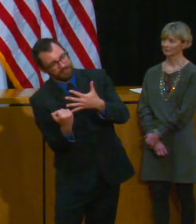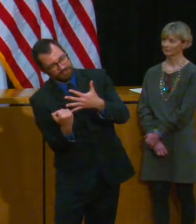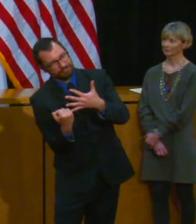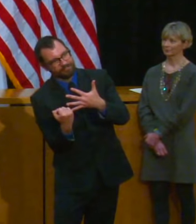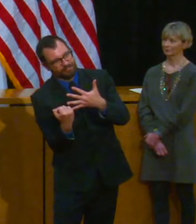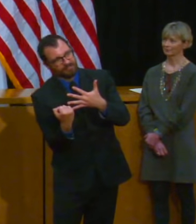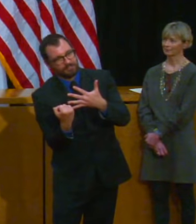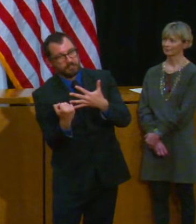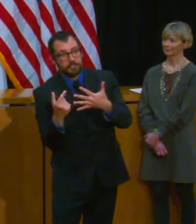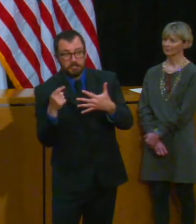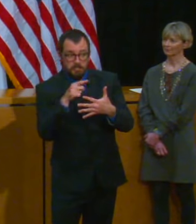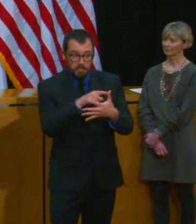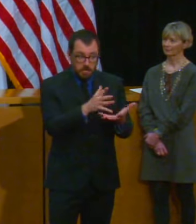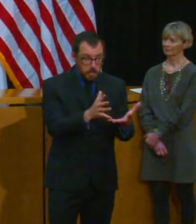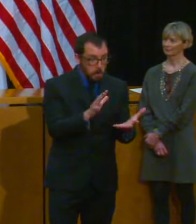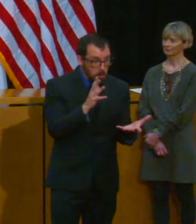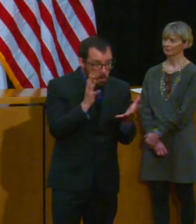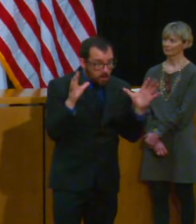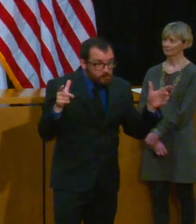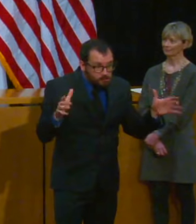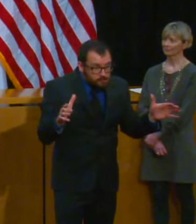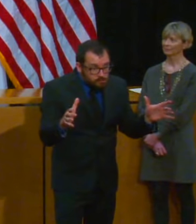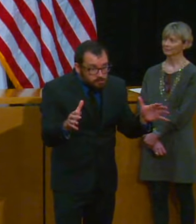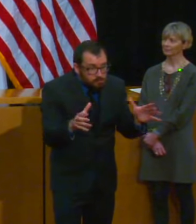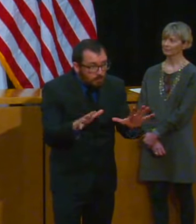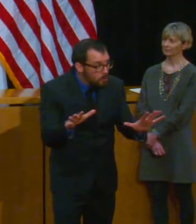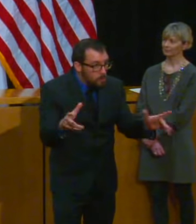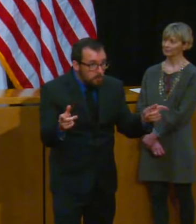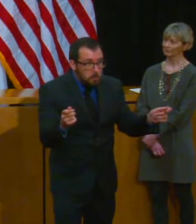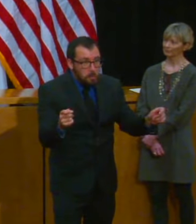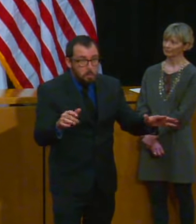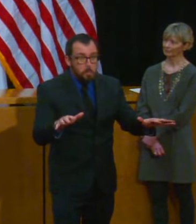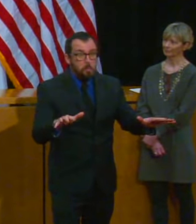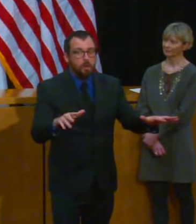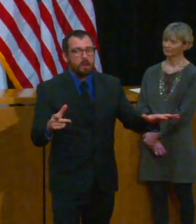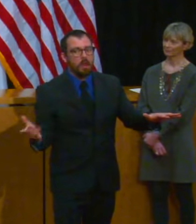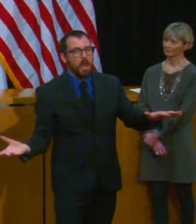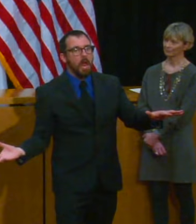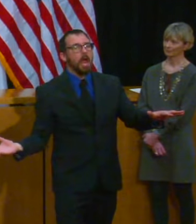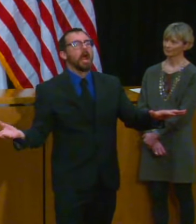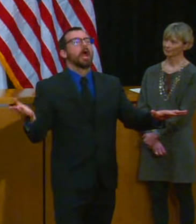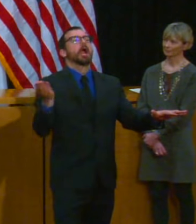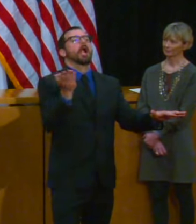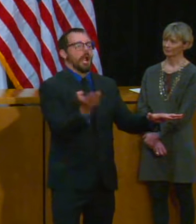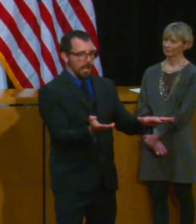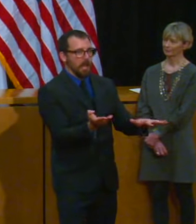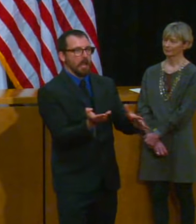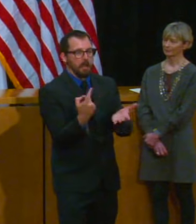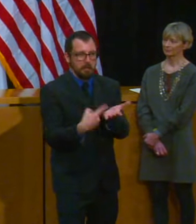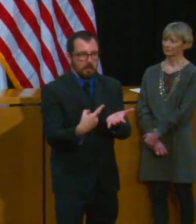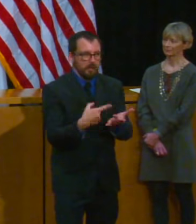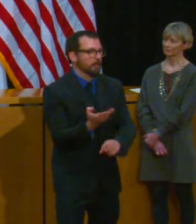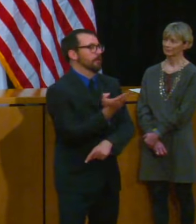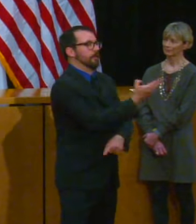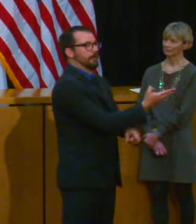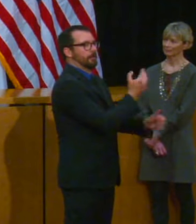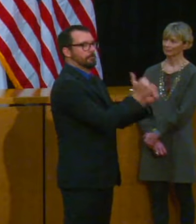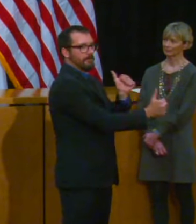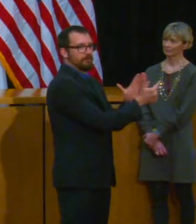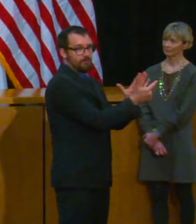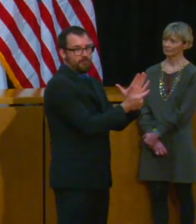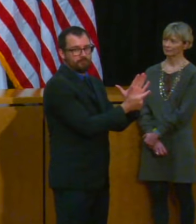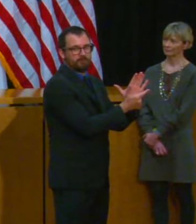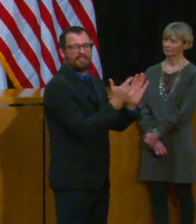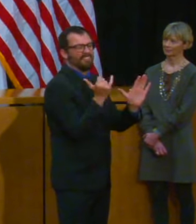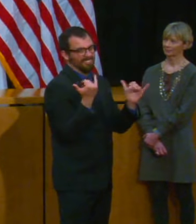at some point, but it's got to be after we get past what I would describe as, as sort of the the middle